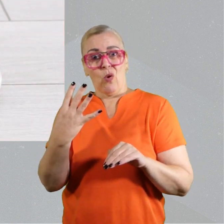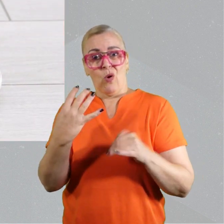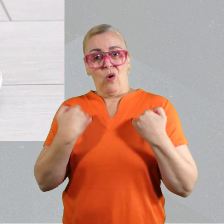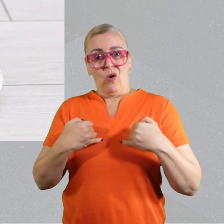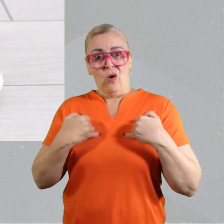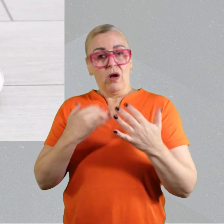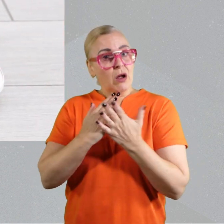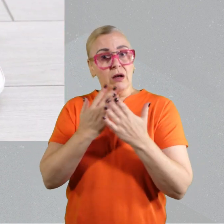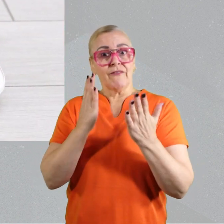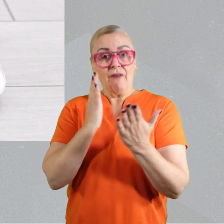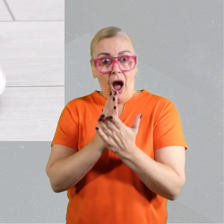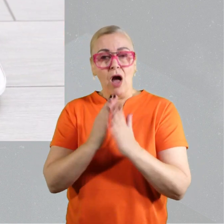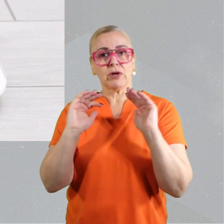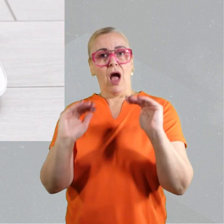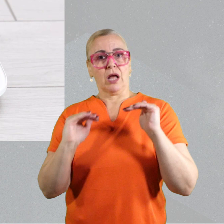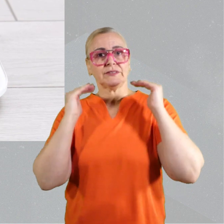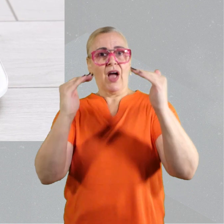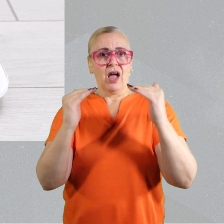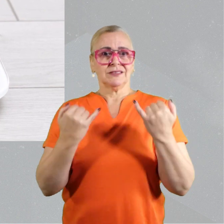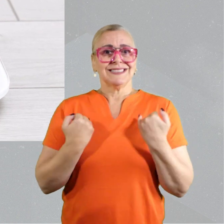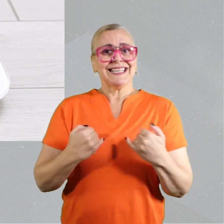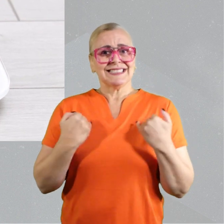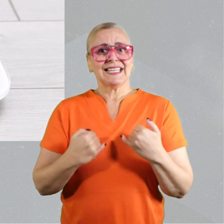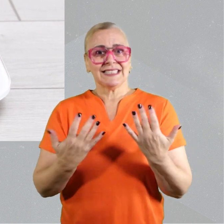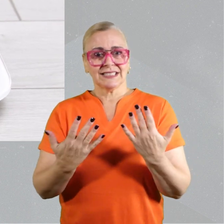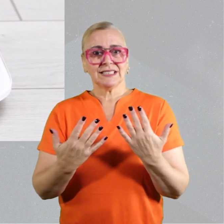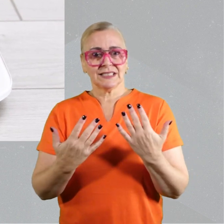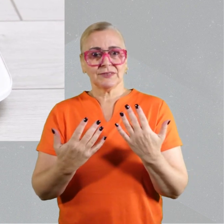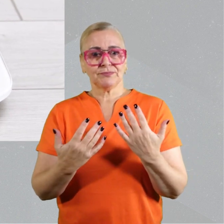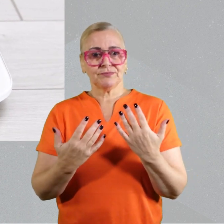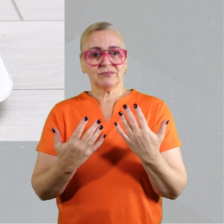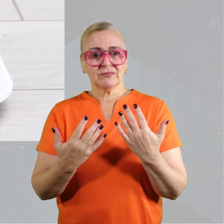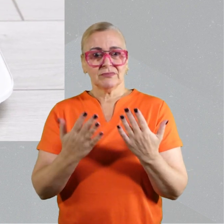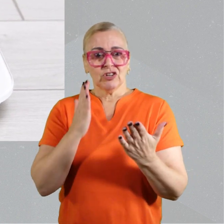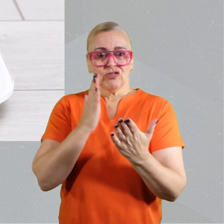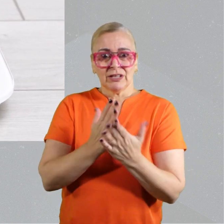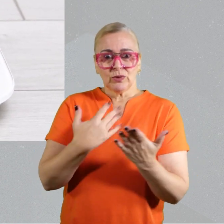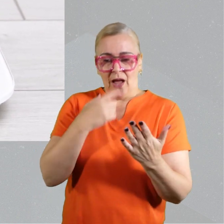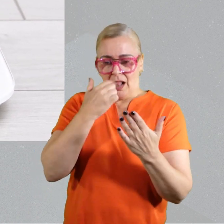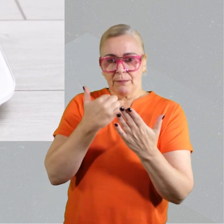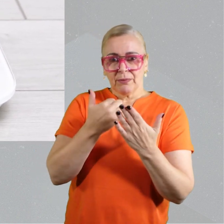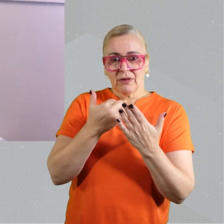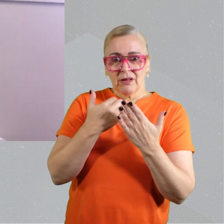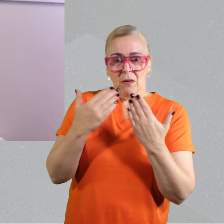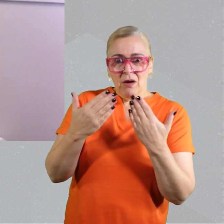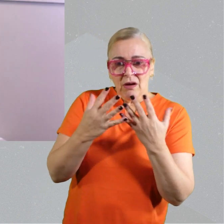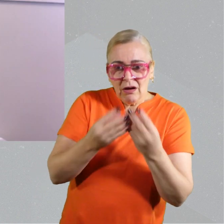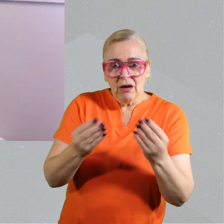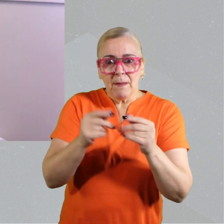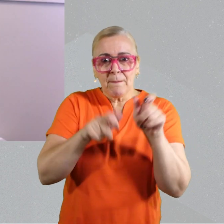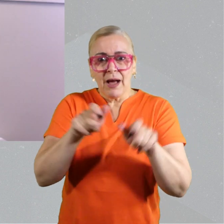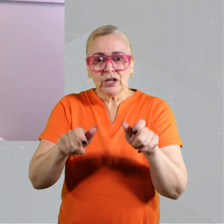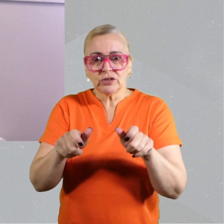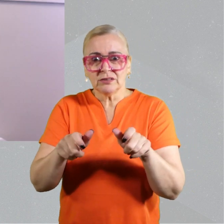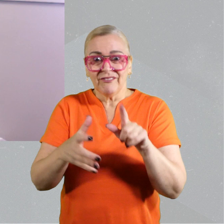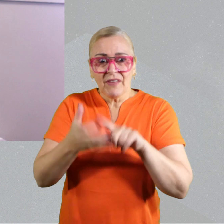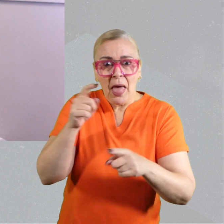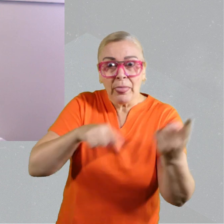their treatment. One question we had in Nigeria is, since more than 50% of patients were walking in the door with stage four